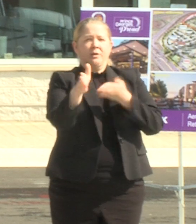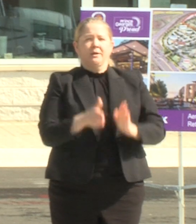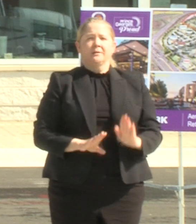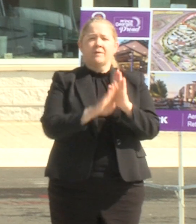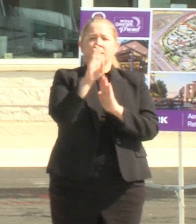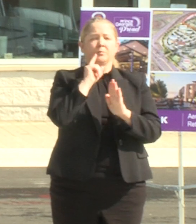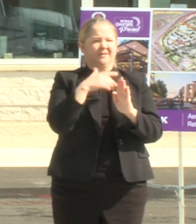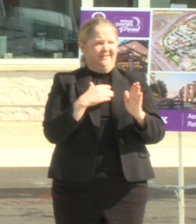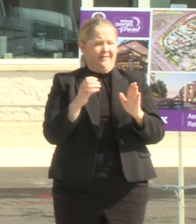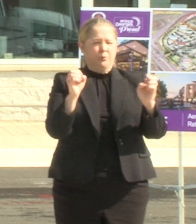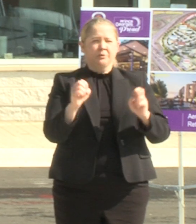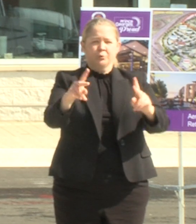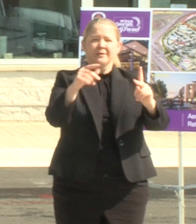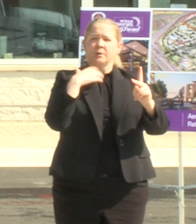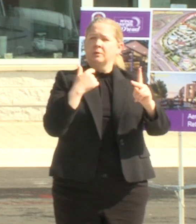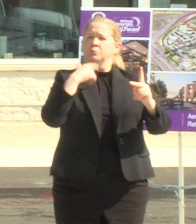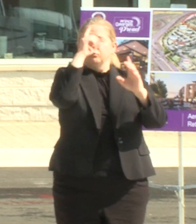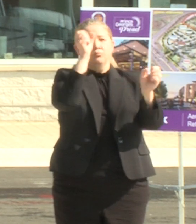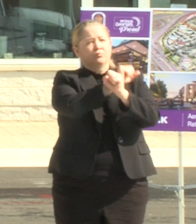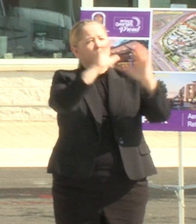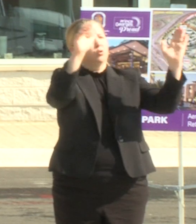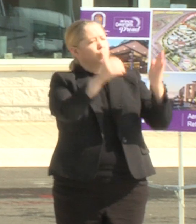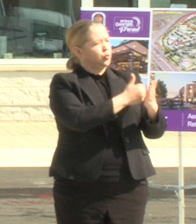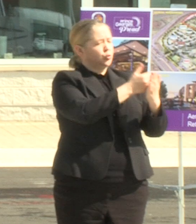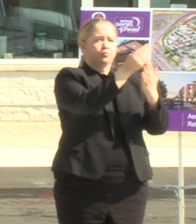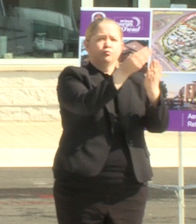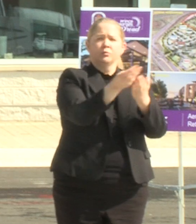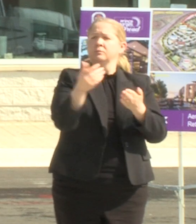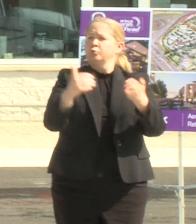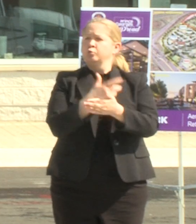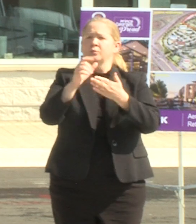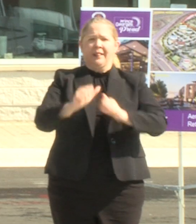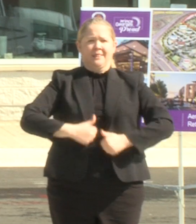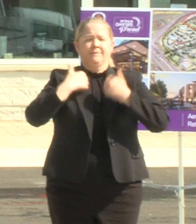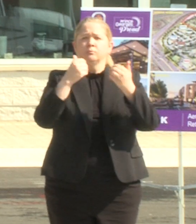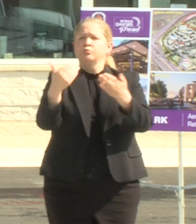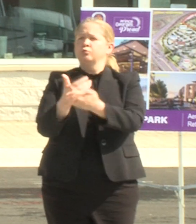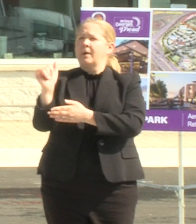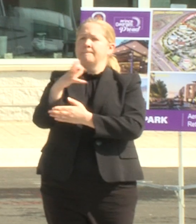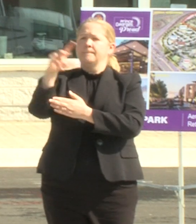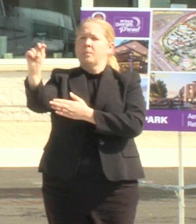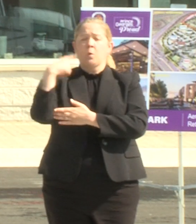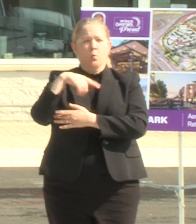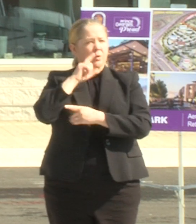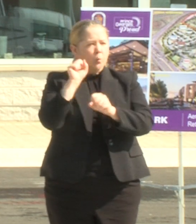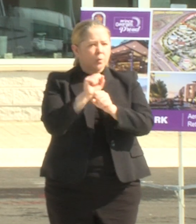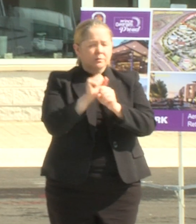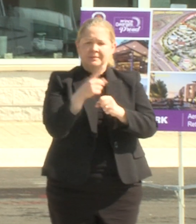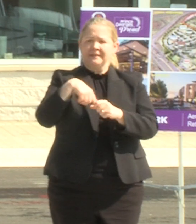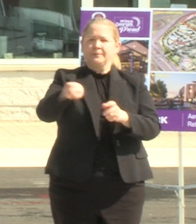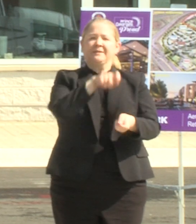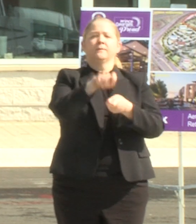this shopping center with higher-end retail and apartments we work with them on a vision for this mall that provides exactly what our residents